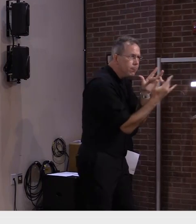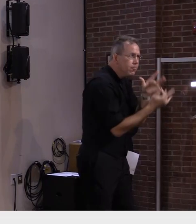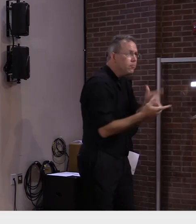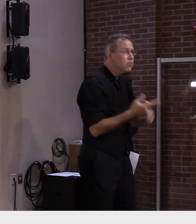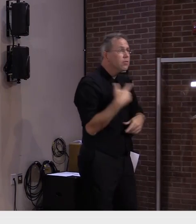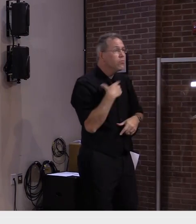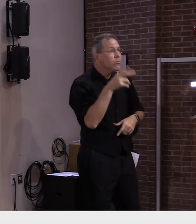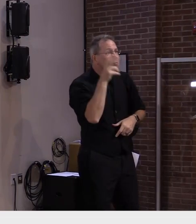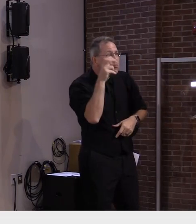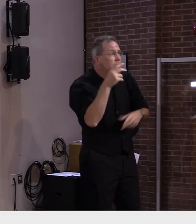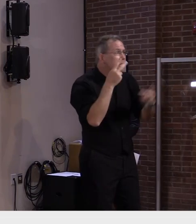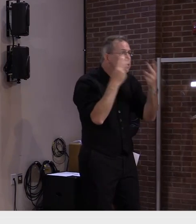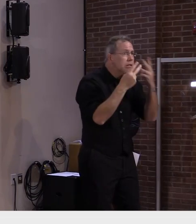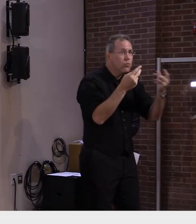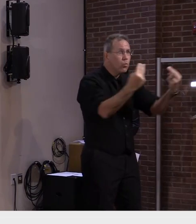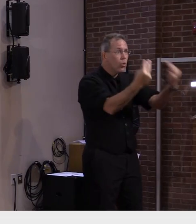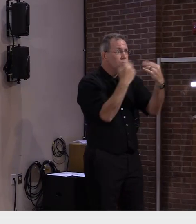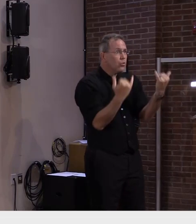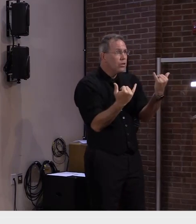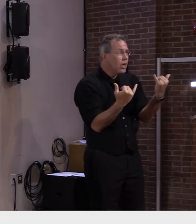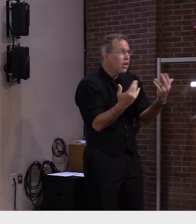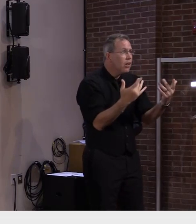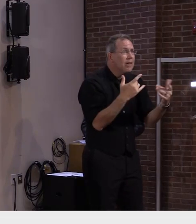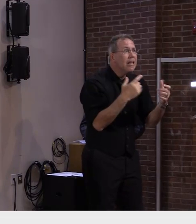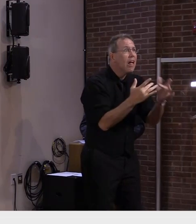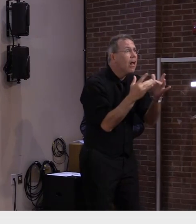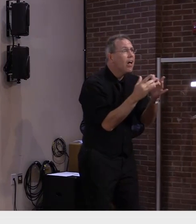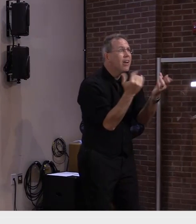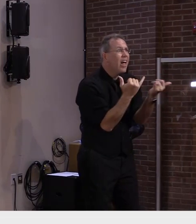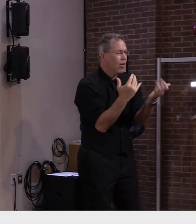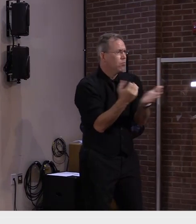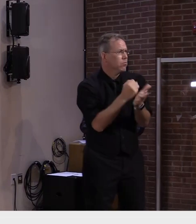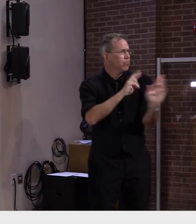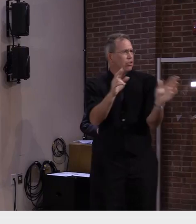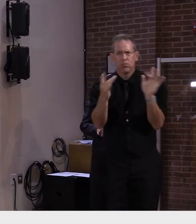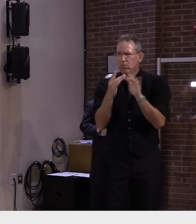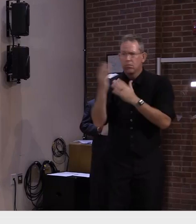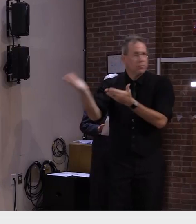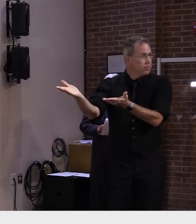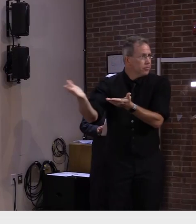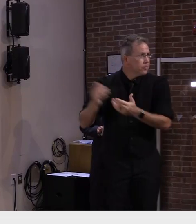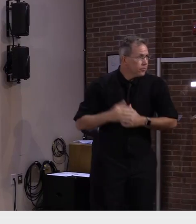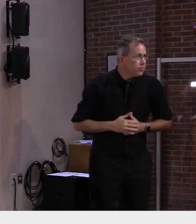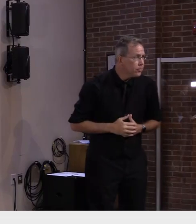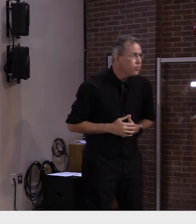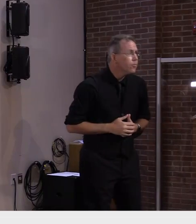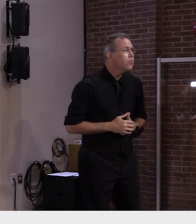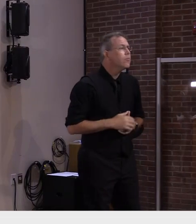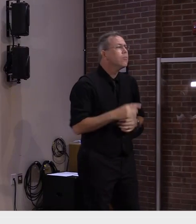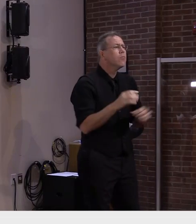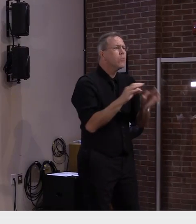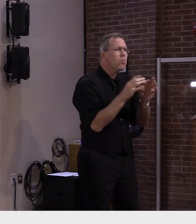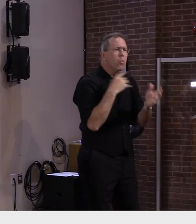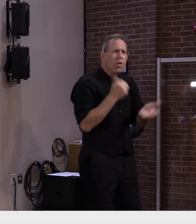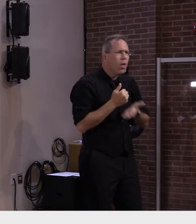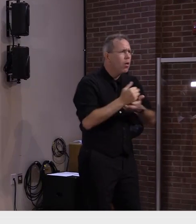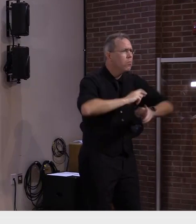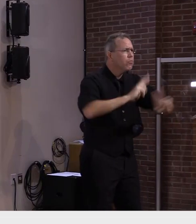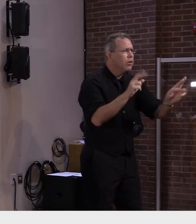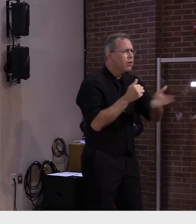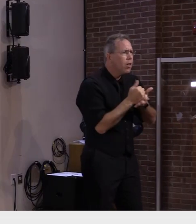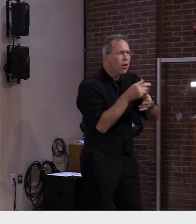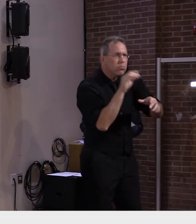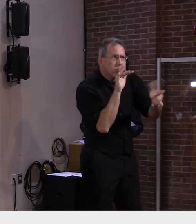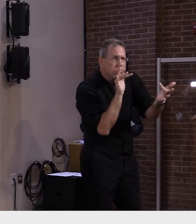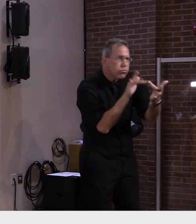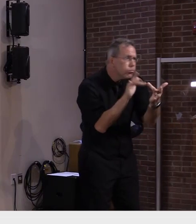for a place to start we're here to help reach out to us so we know how to get in contact with you and we can help you find your